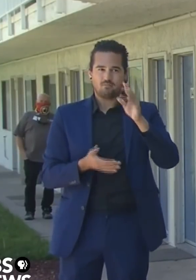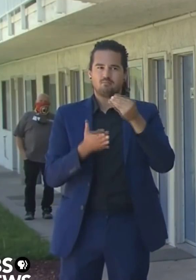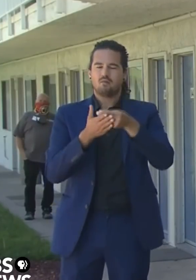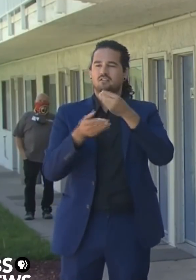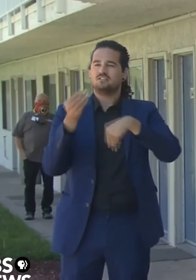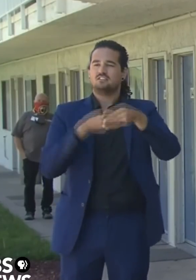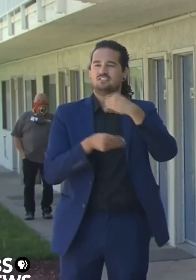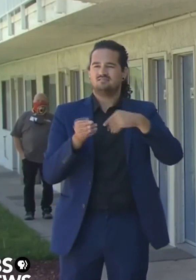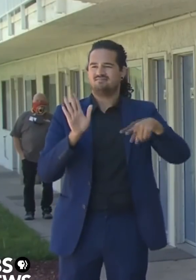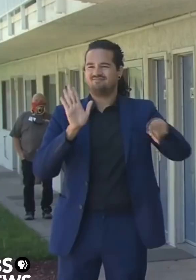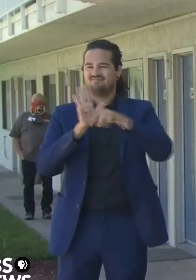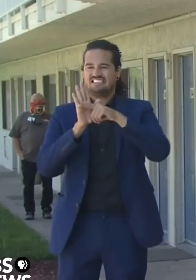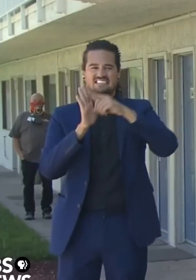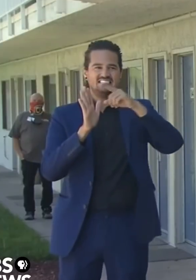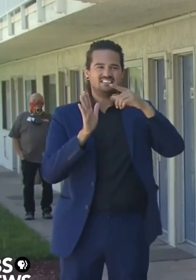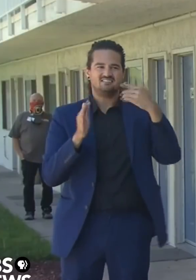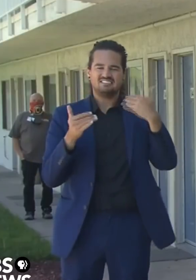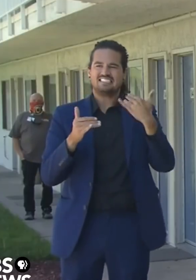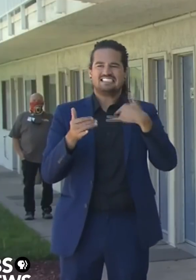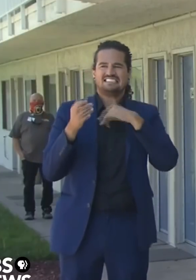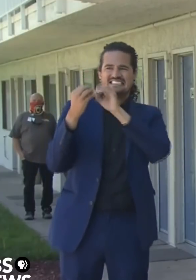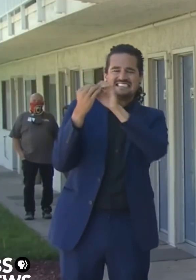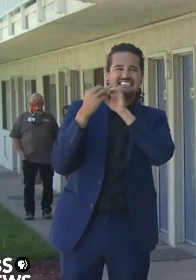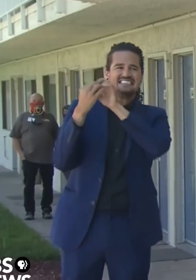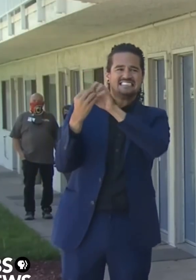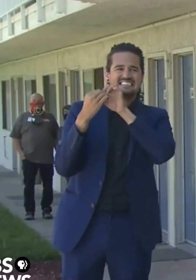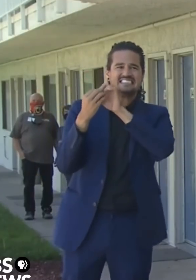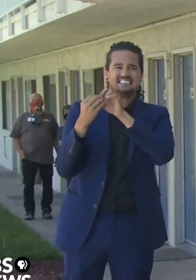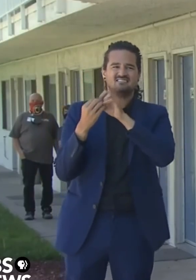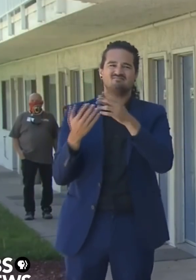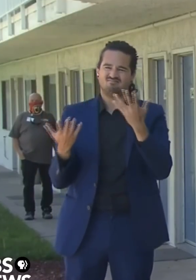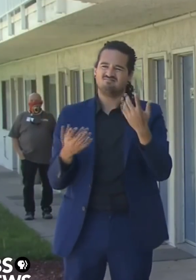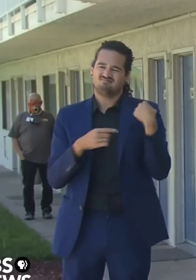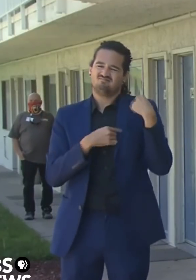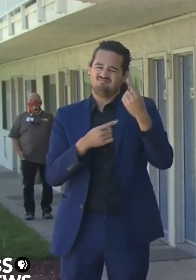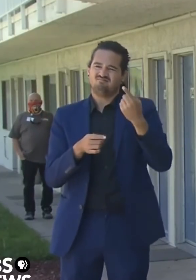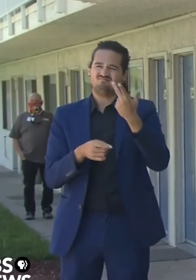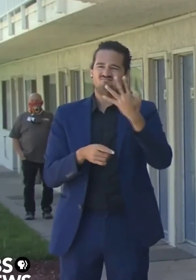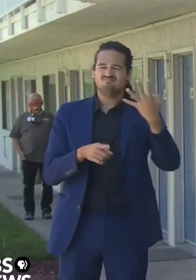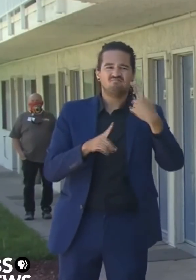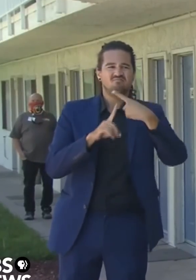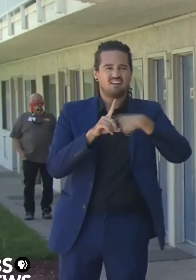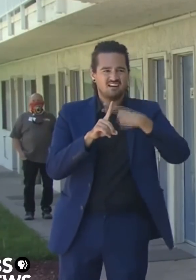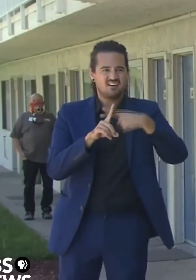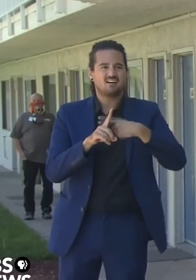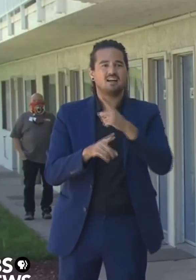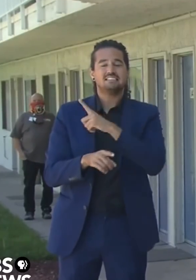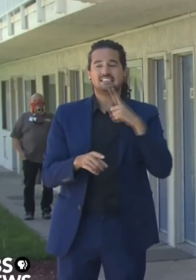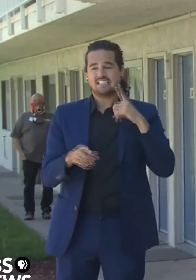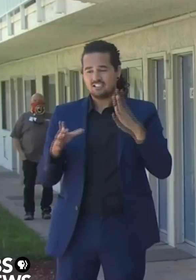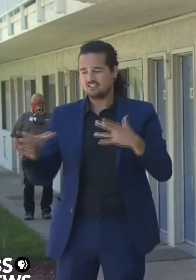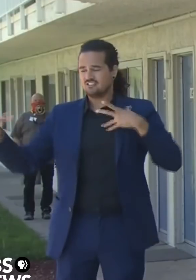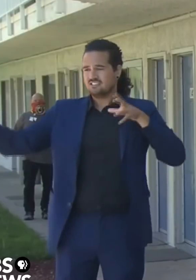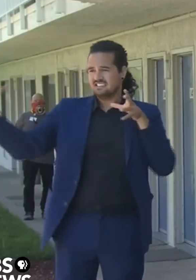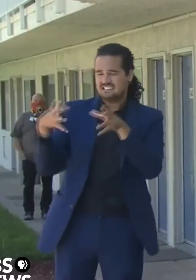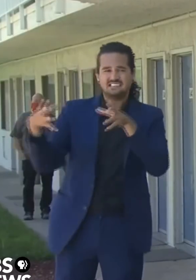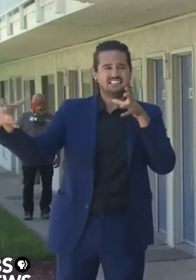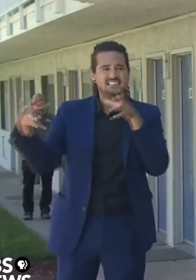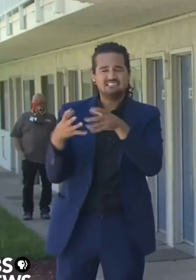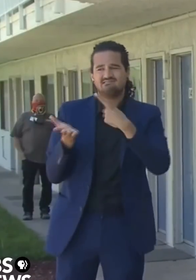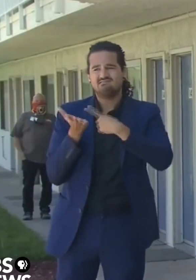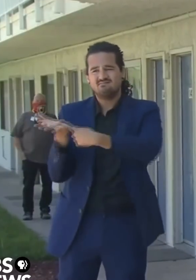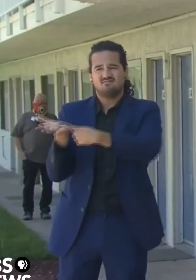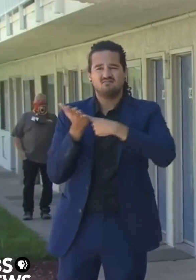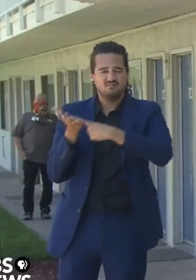intense negotiations over the course of the last few months. The Legislature myself, we came together around a framework despite